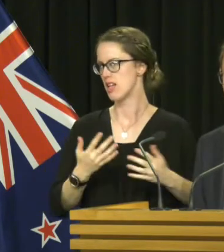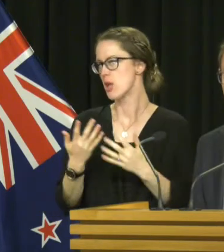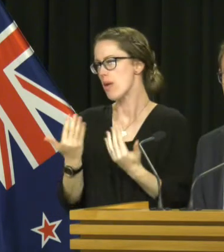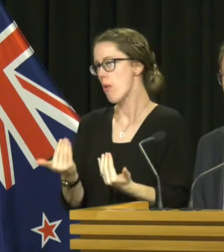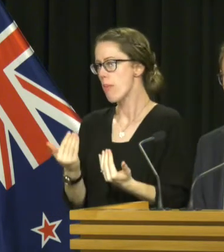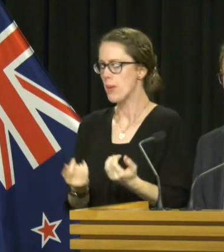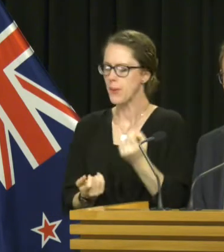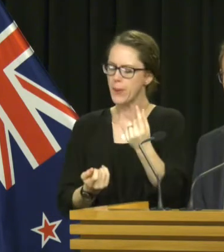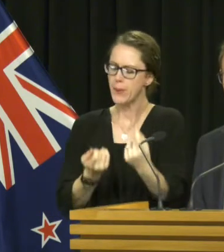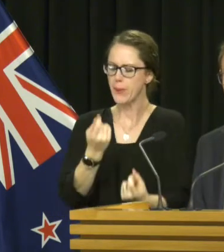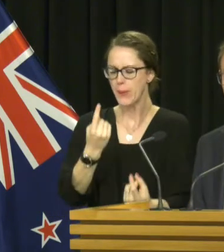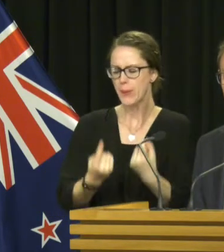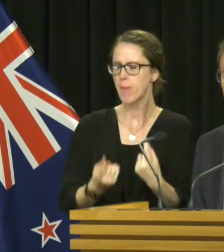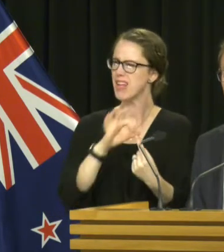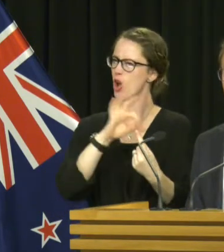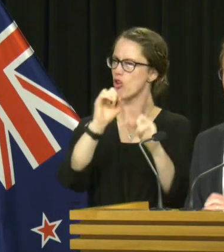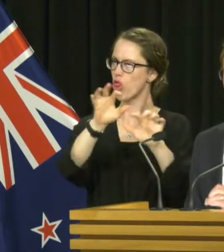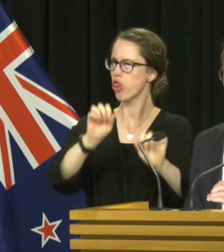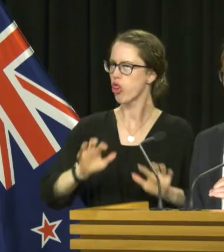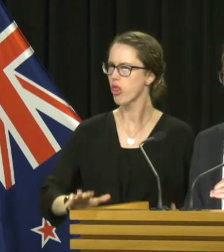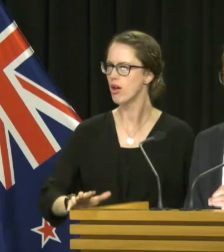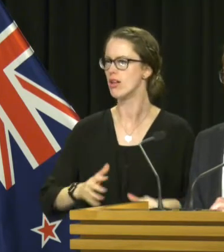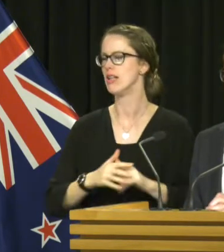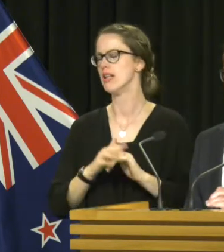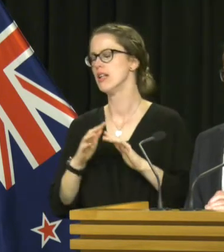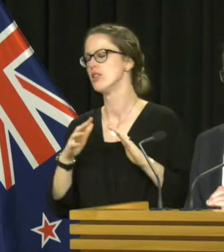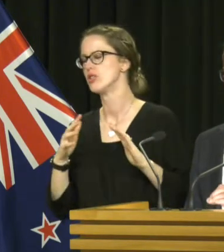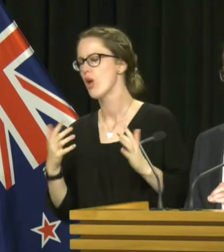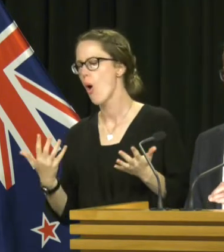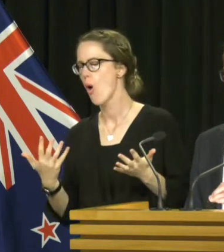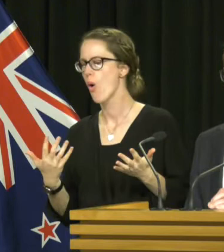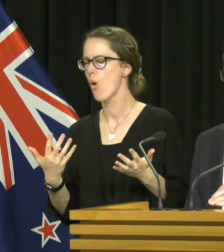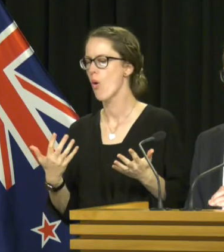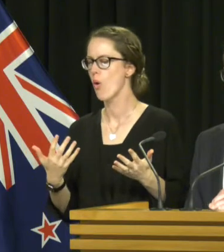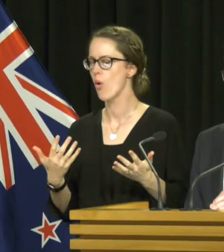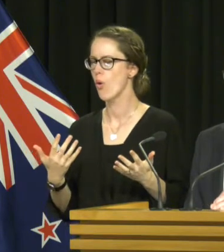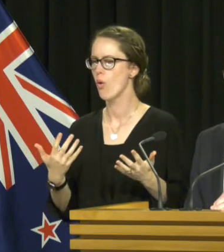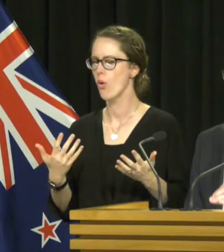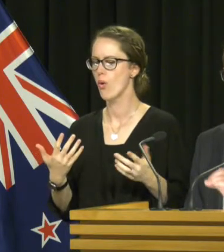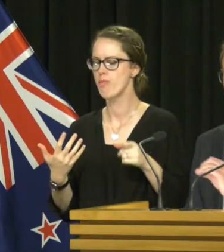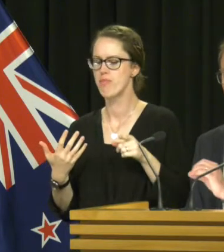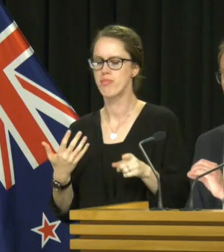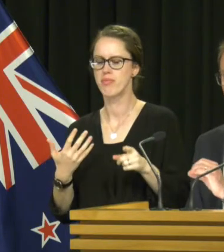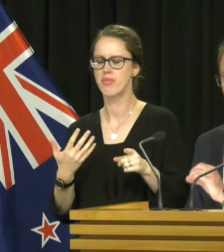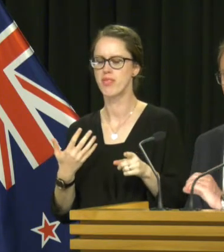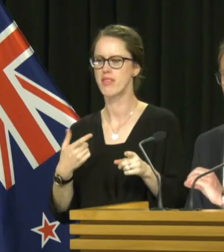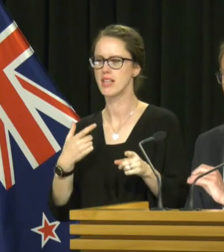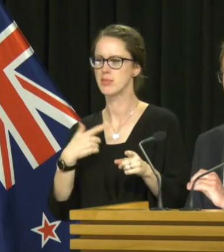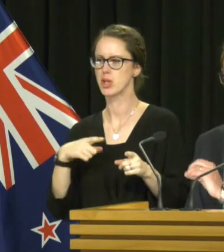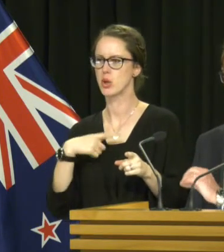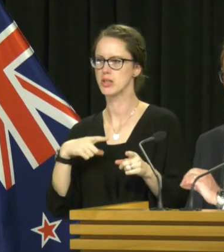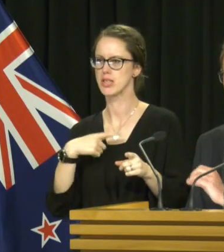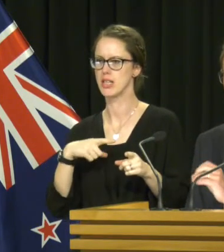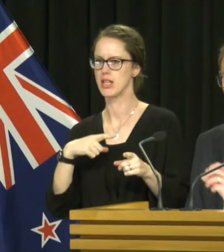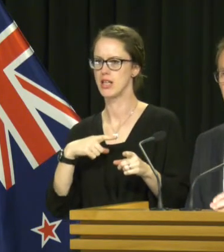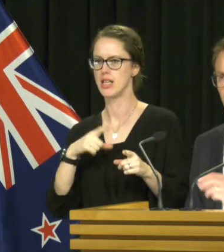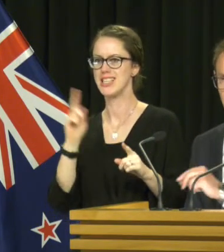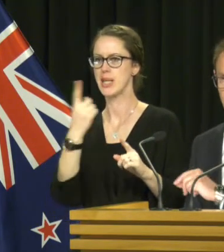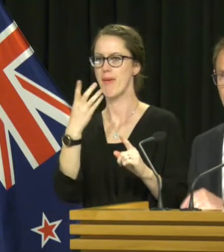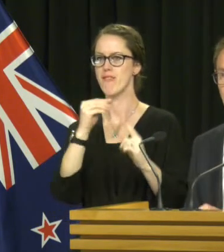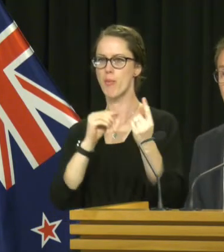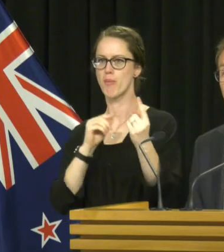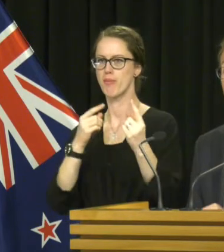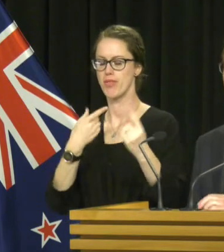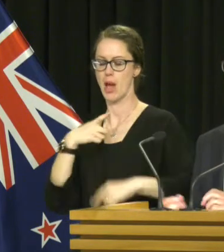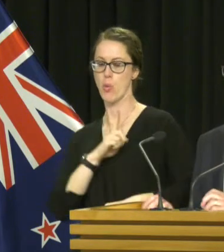sporadic cases in other parts of the country, all associated either with exposure to someone from Auckland